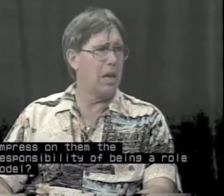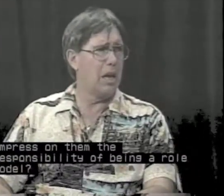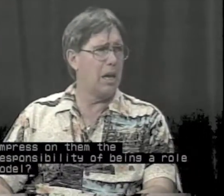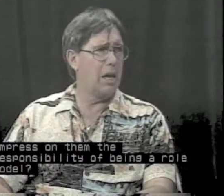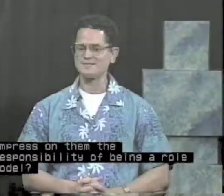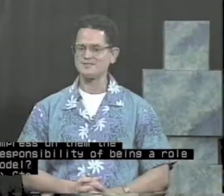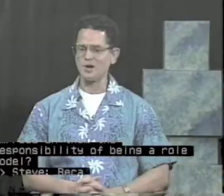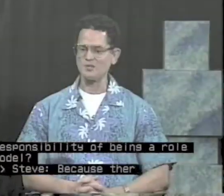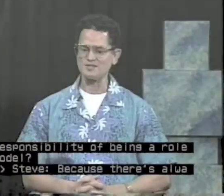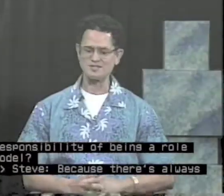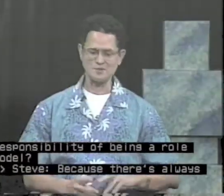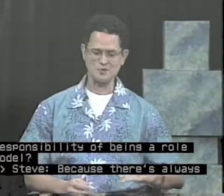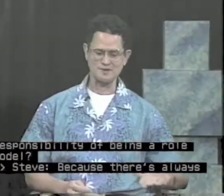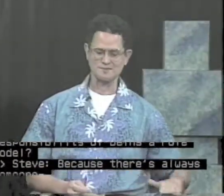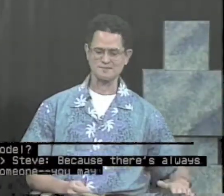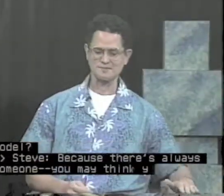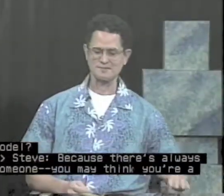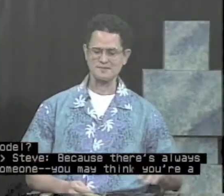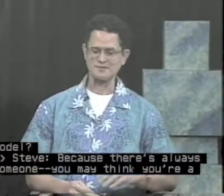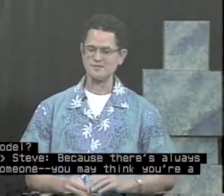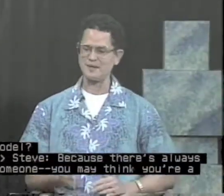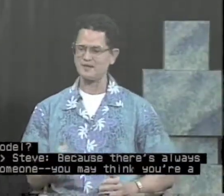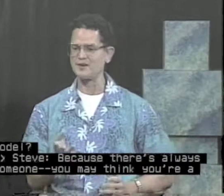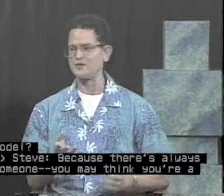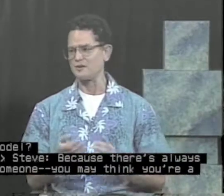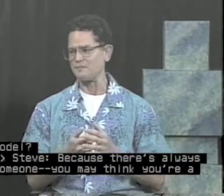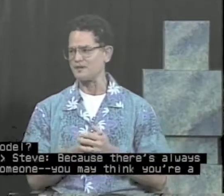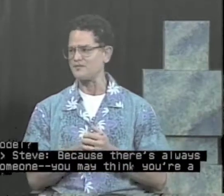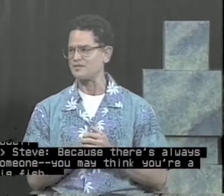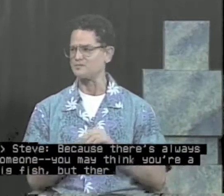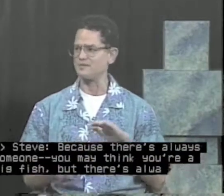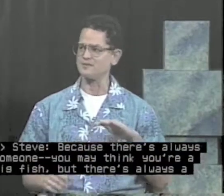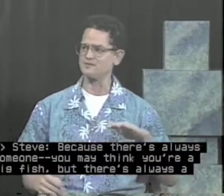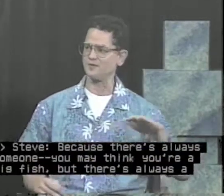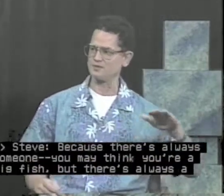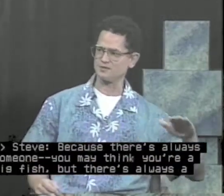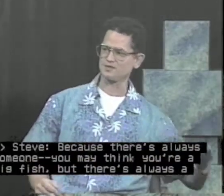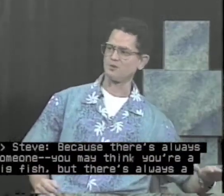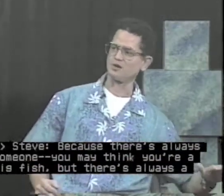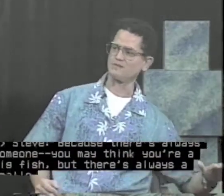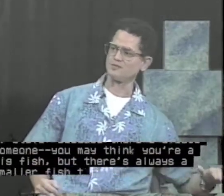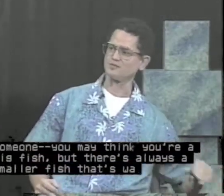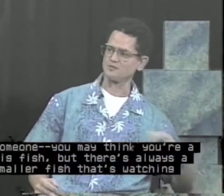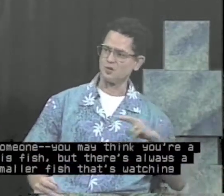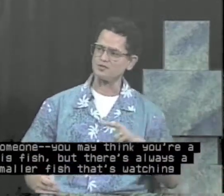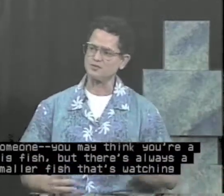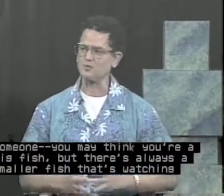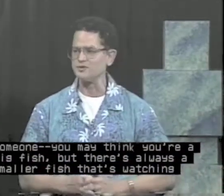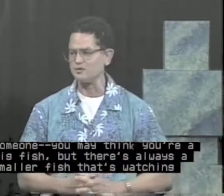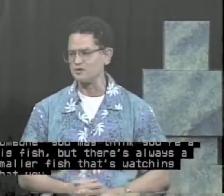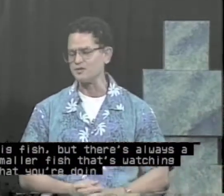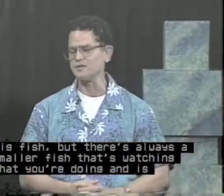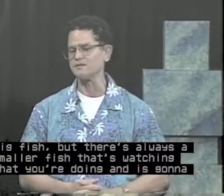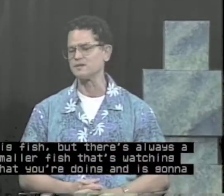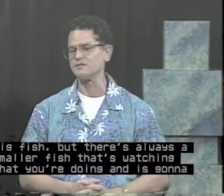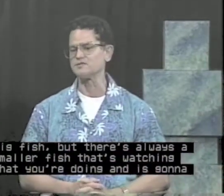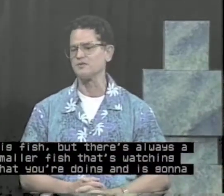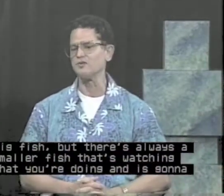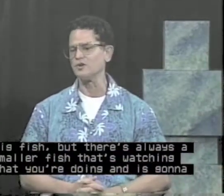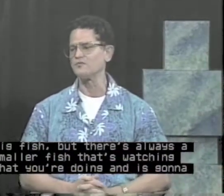Because there's always someone, you may think you're a big fish, but there's always a smaller fish that's watching what you're doing, and it's going to learn